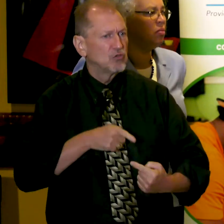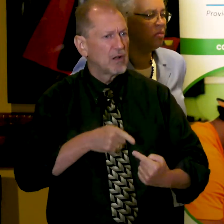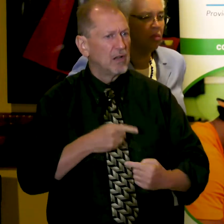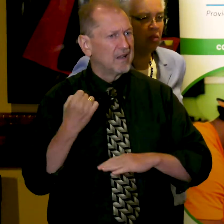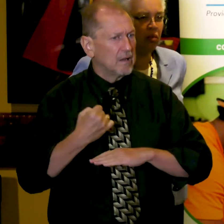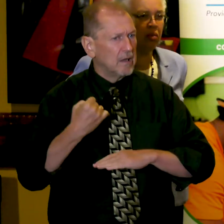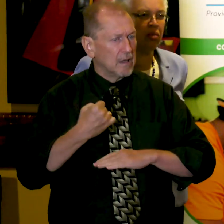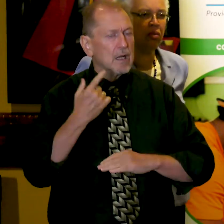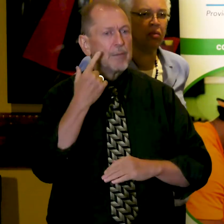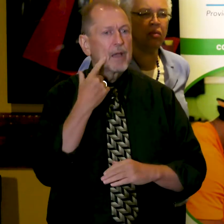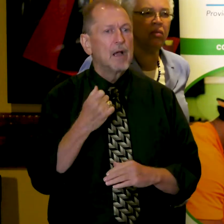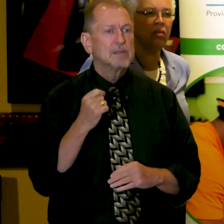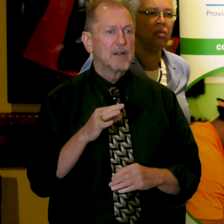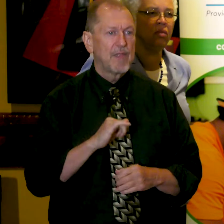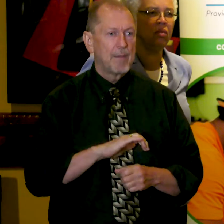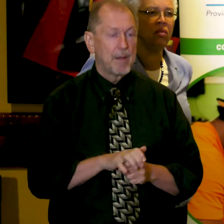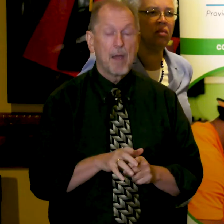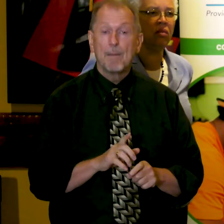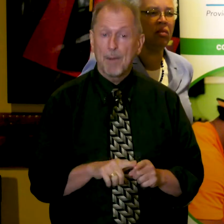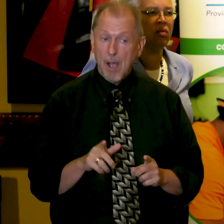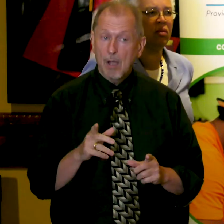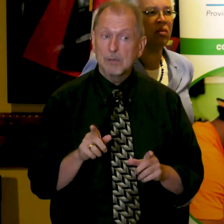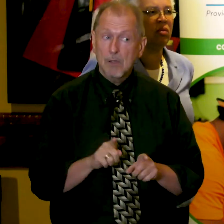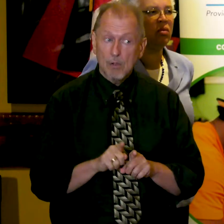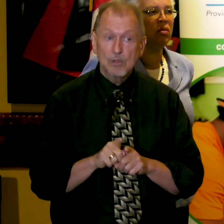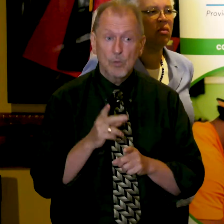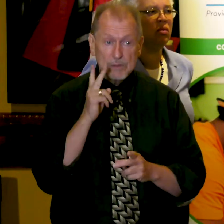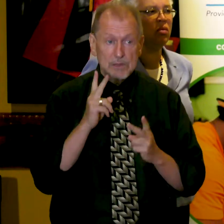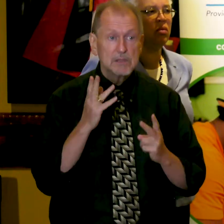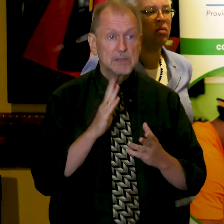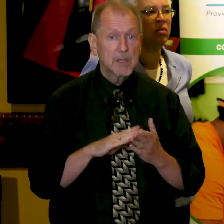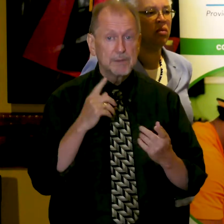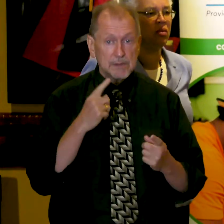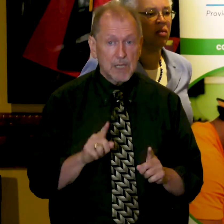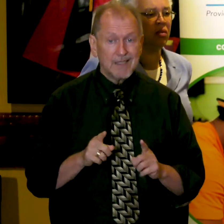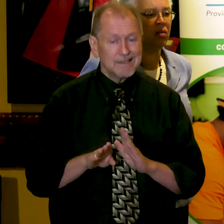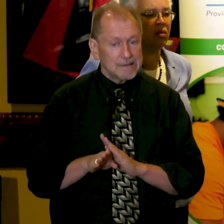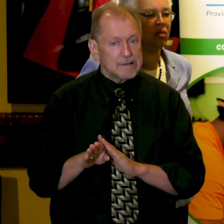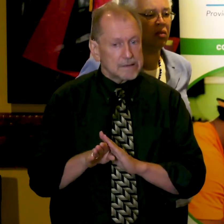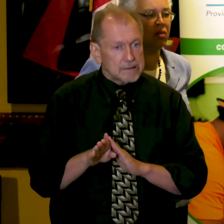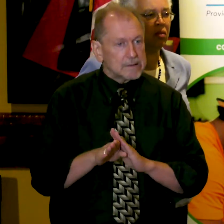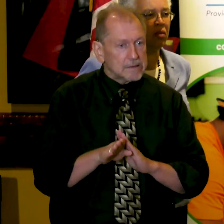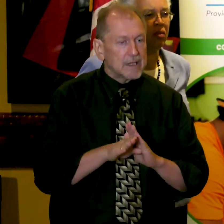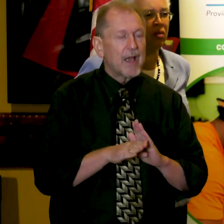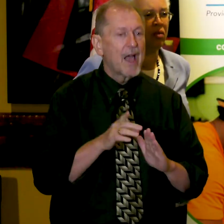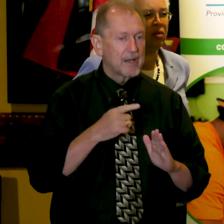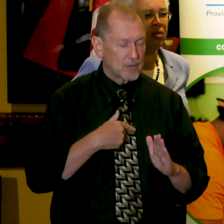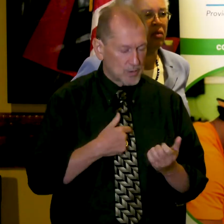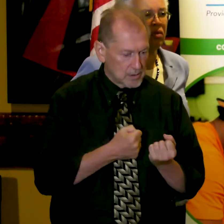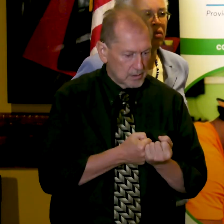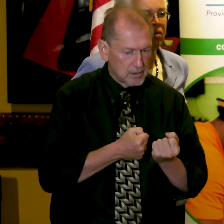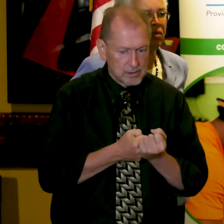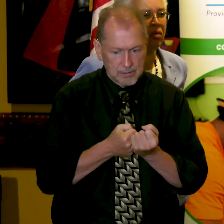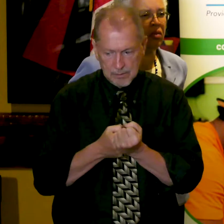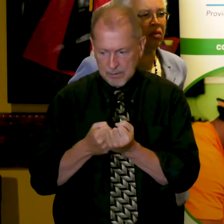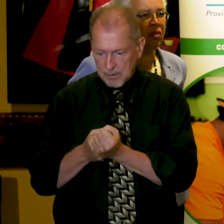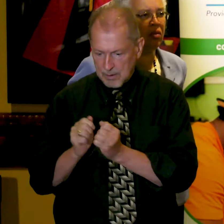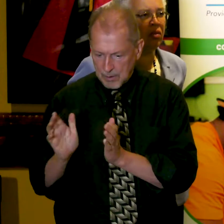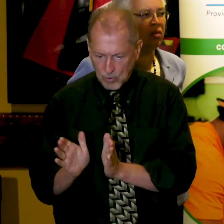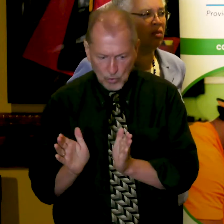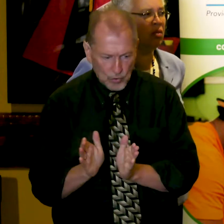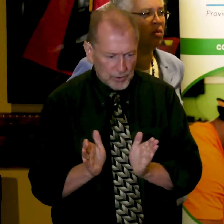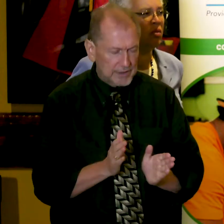we've also seen a lot of successful stories. I'm very proud that we worked alongside with them to